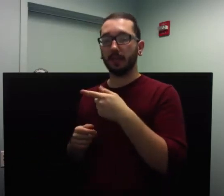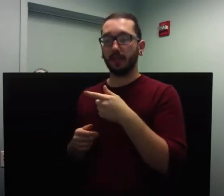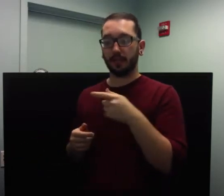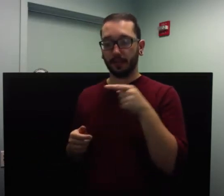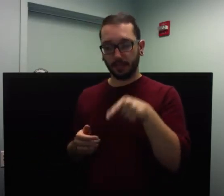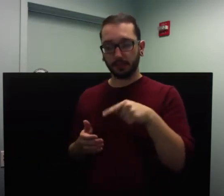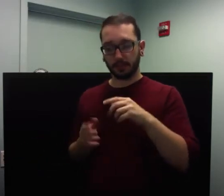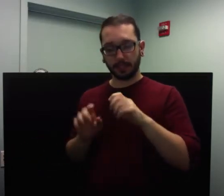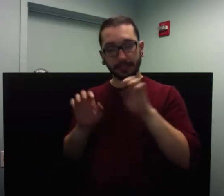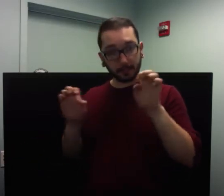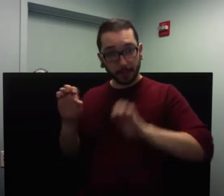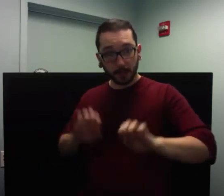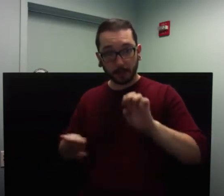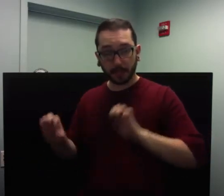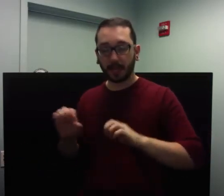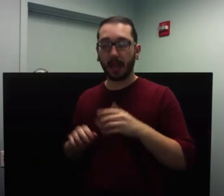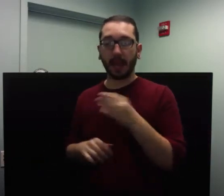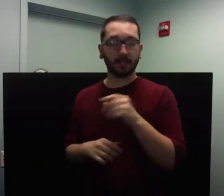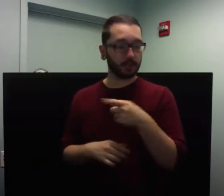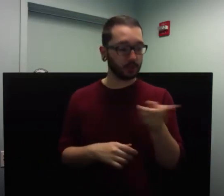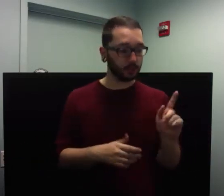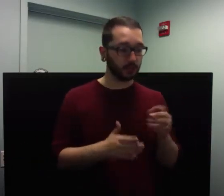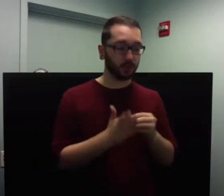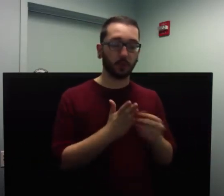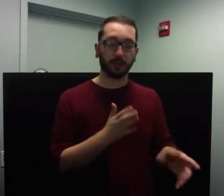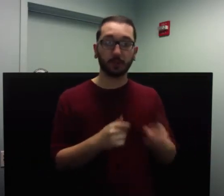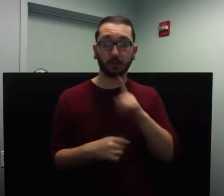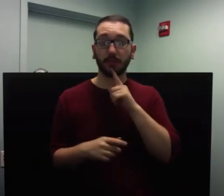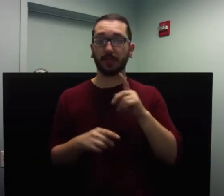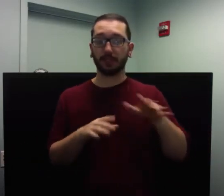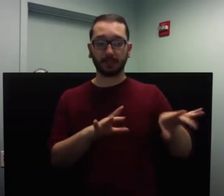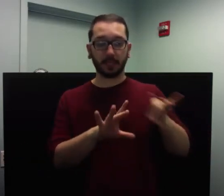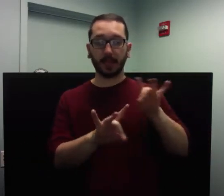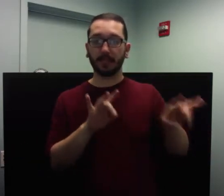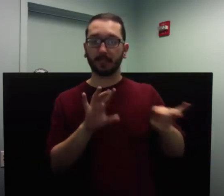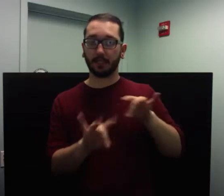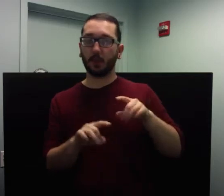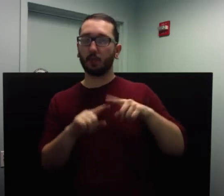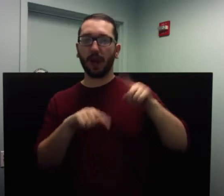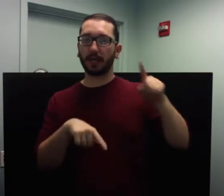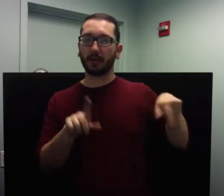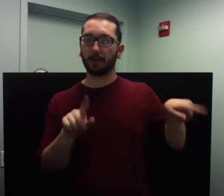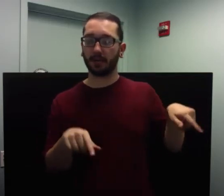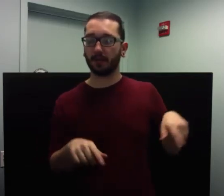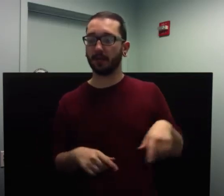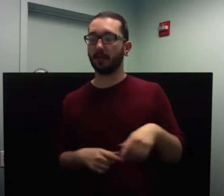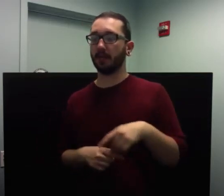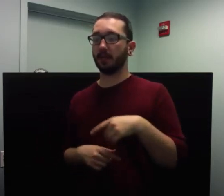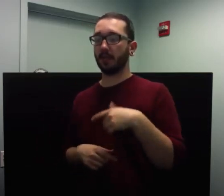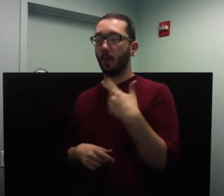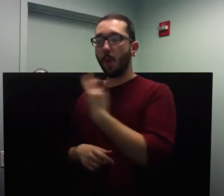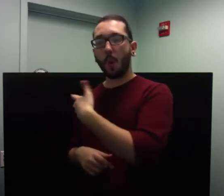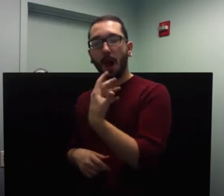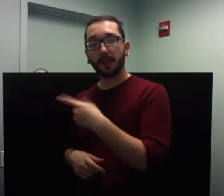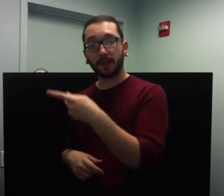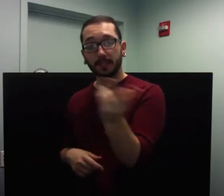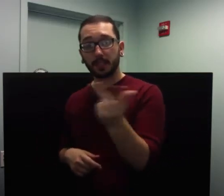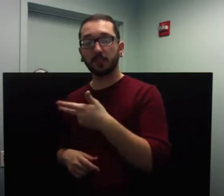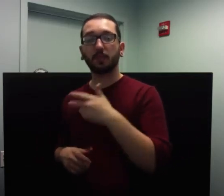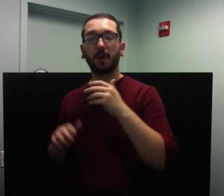at random. Well, the teachers were amazed and they could explain the high scores only by the fact that they were, after